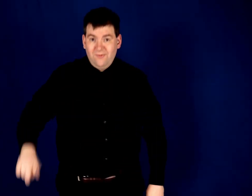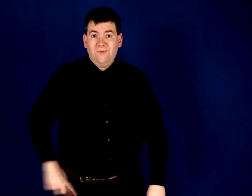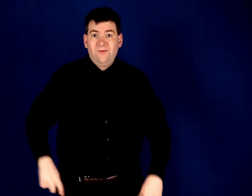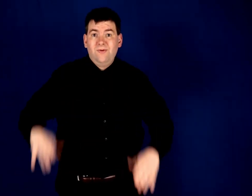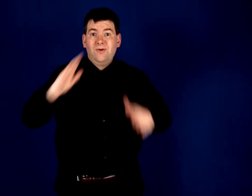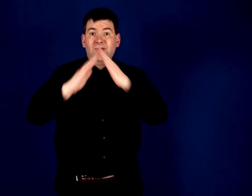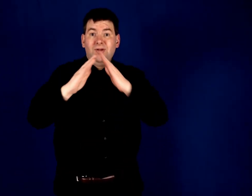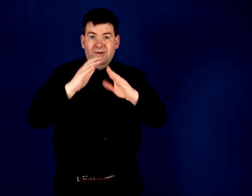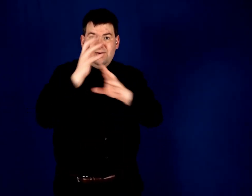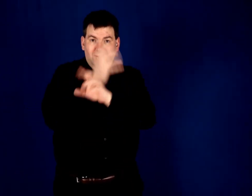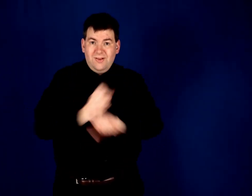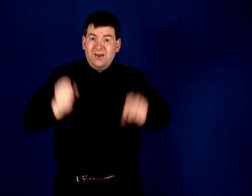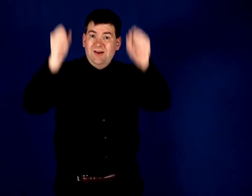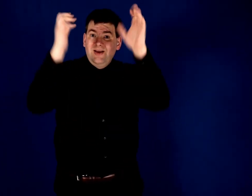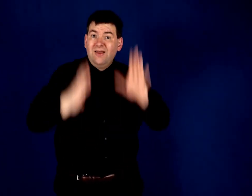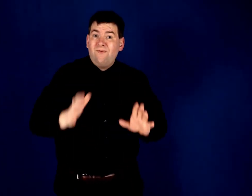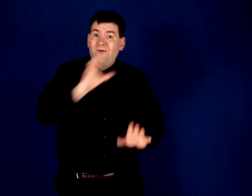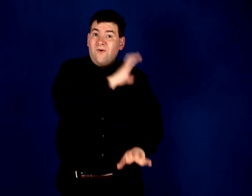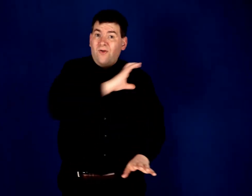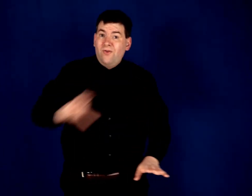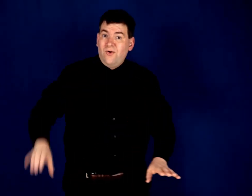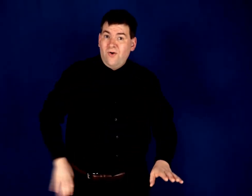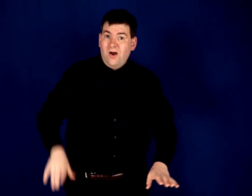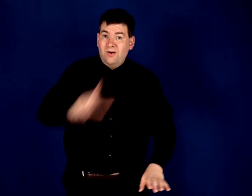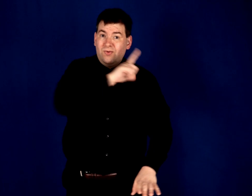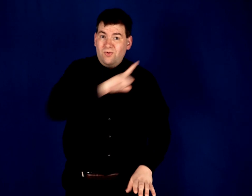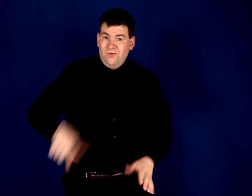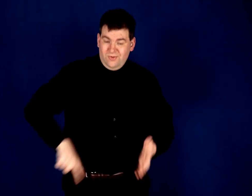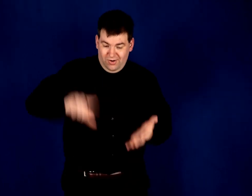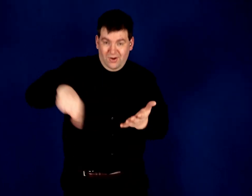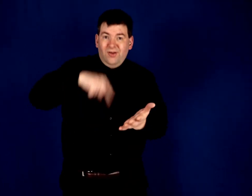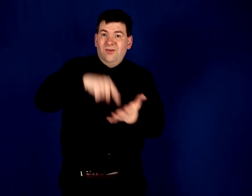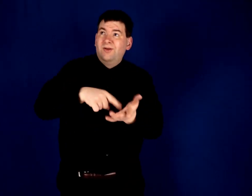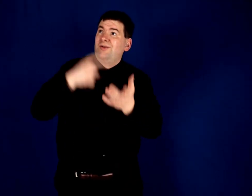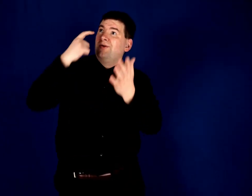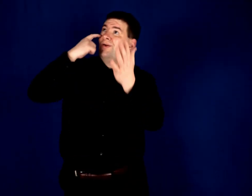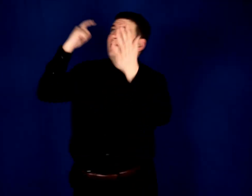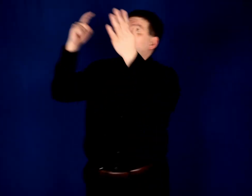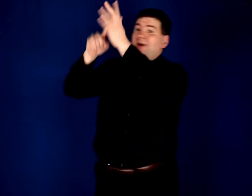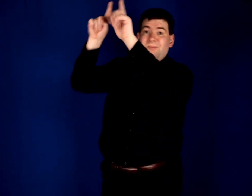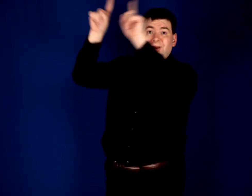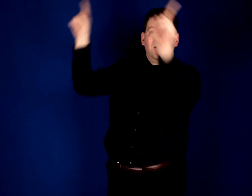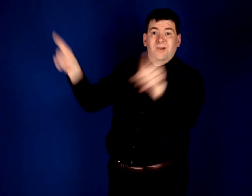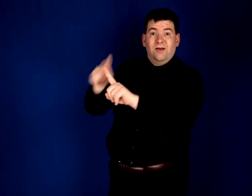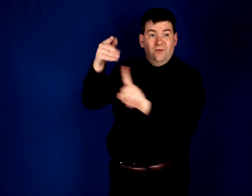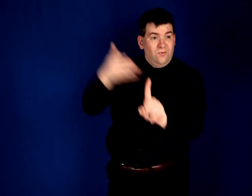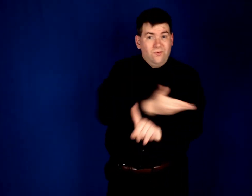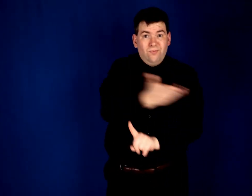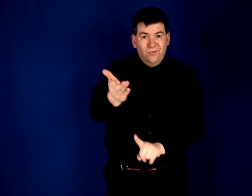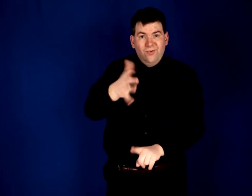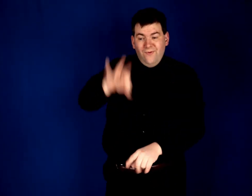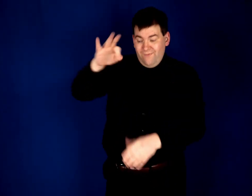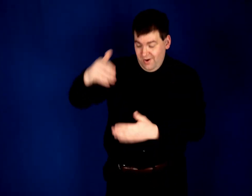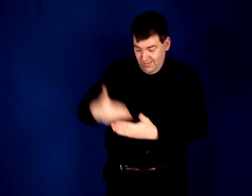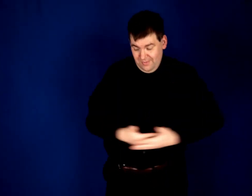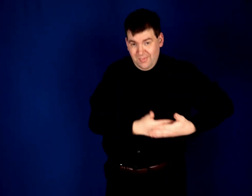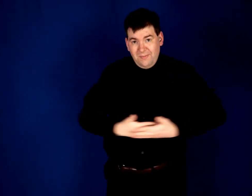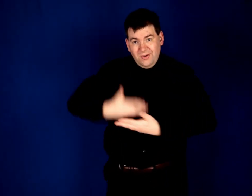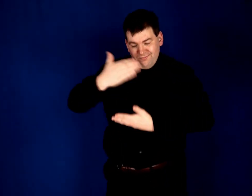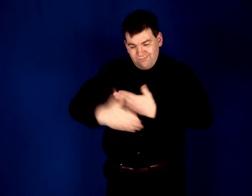the city of David a Saviour, which is Christ the Lord. And this shall be a sign unto you. Ye shall find the babe